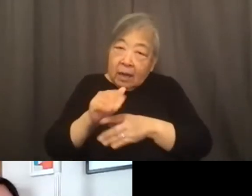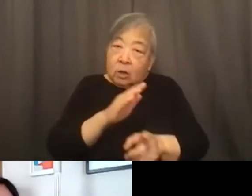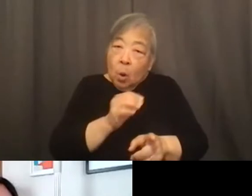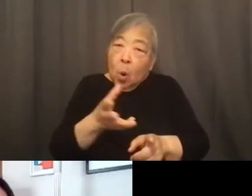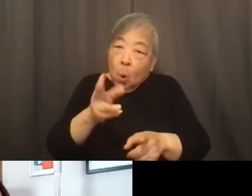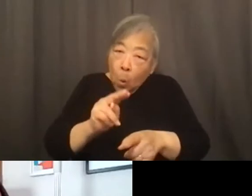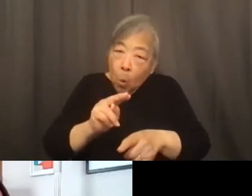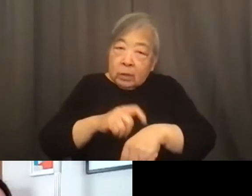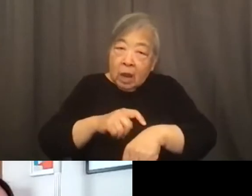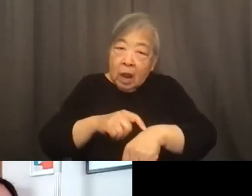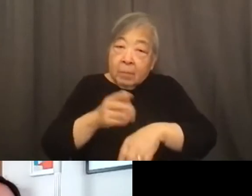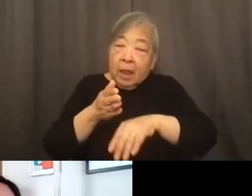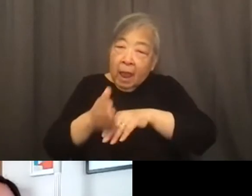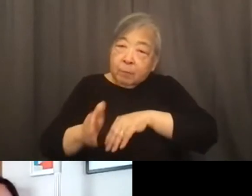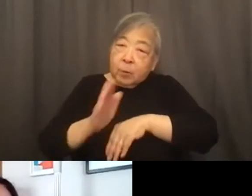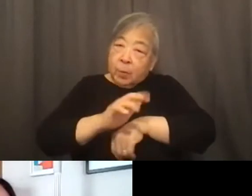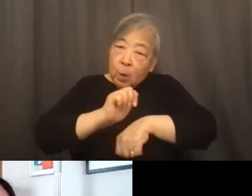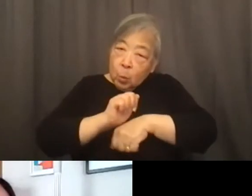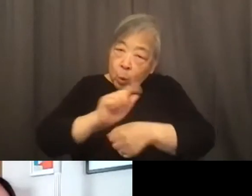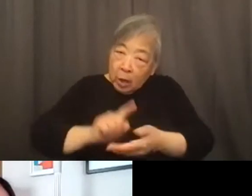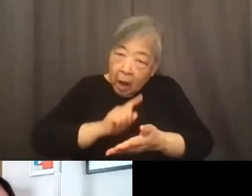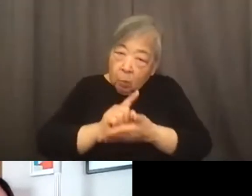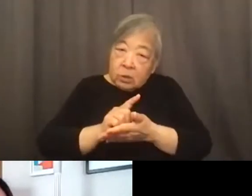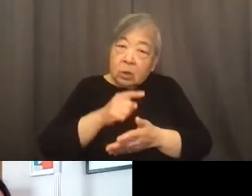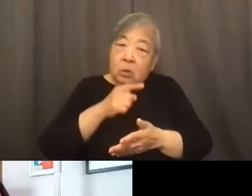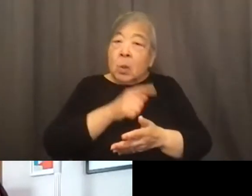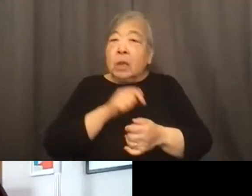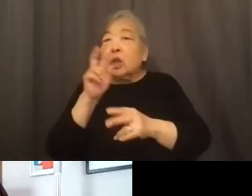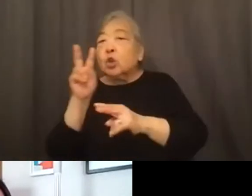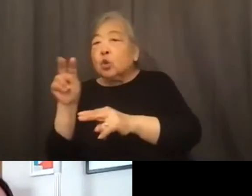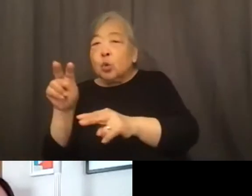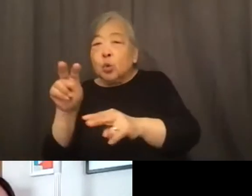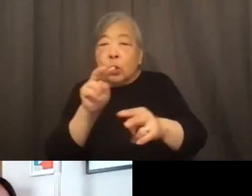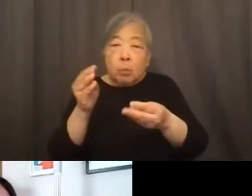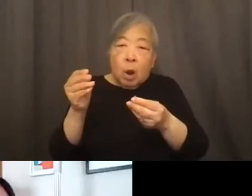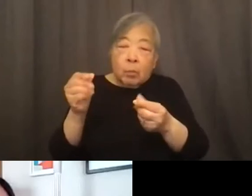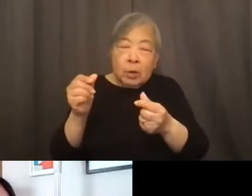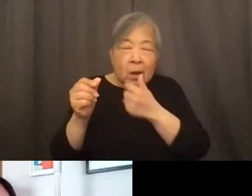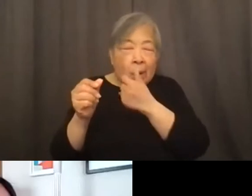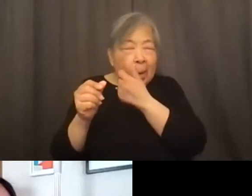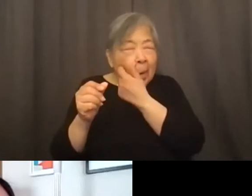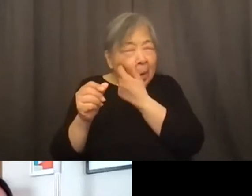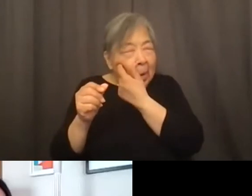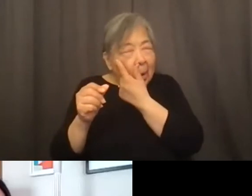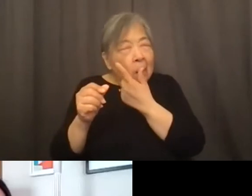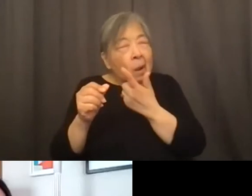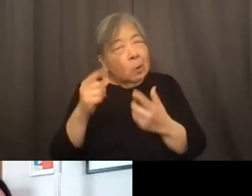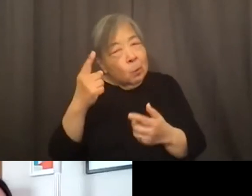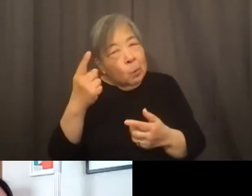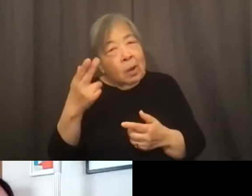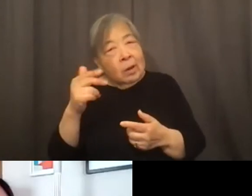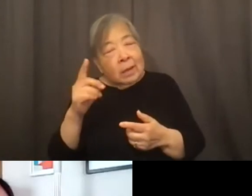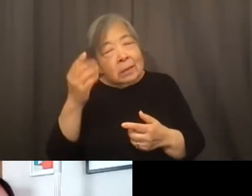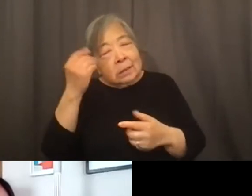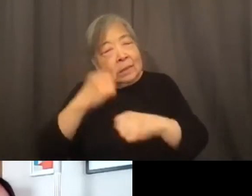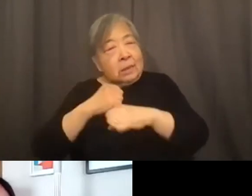after after their work hours so that they can tour the property so I think it's on the one hand weighing the security risk